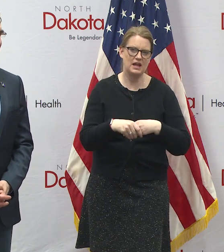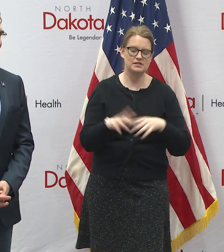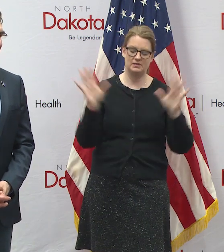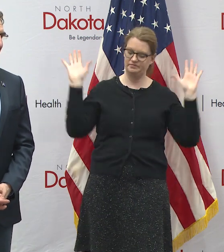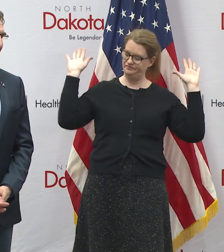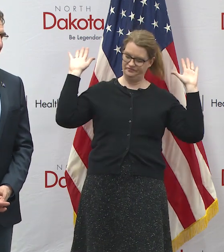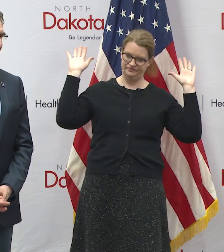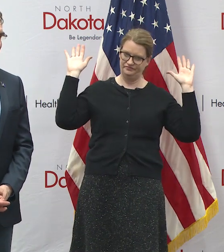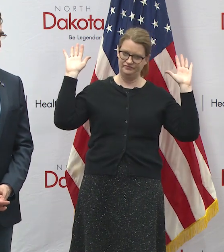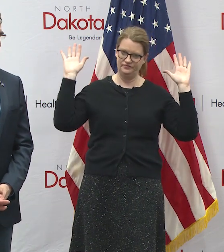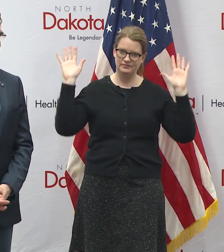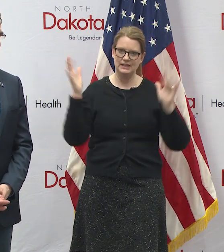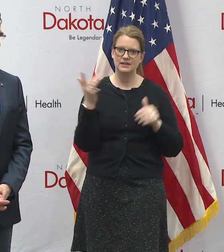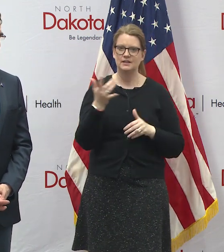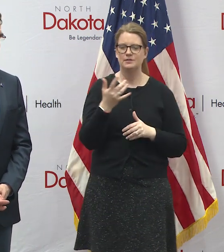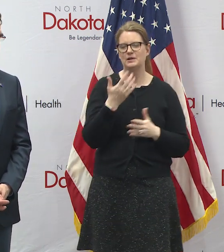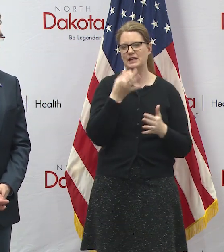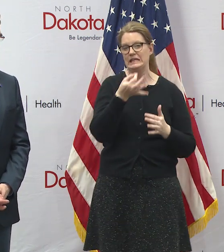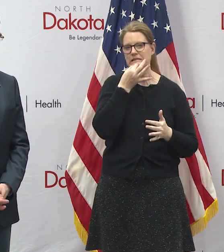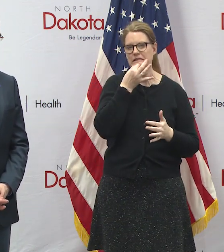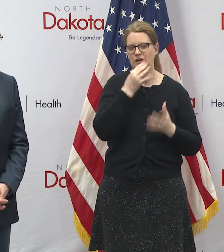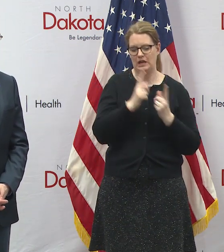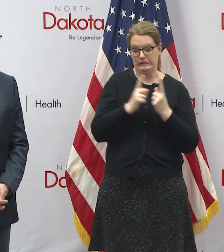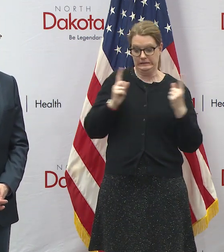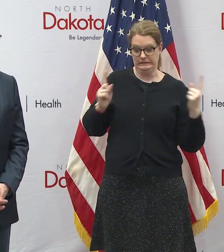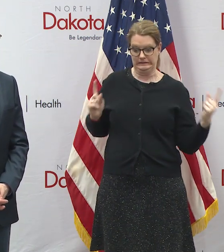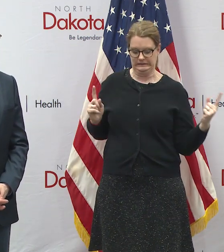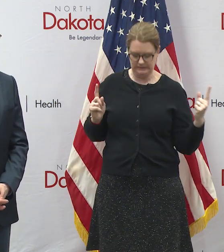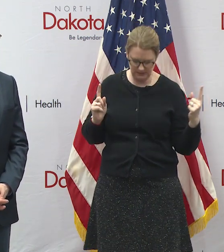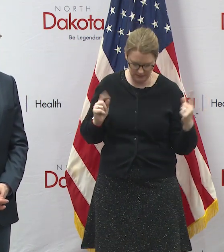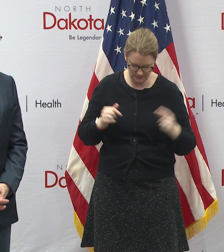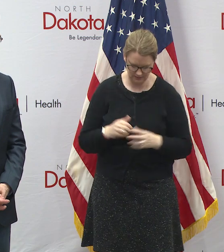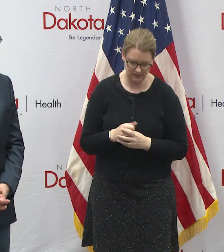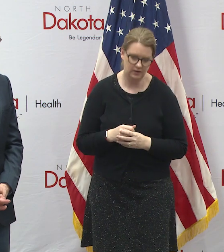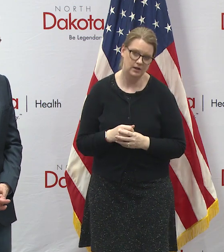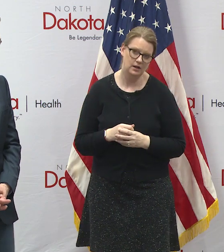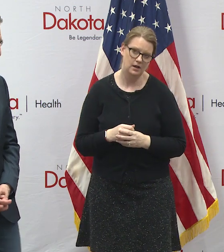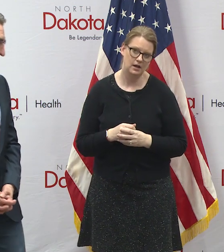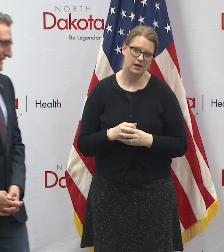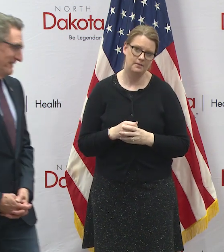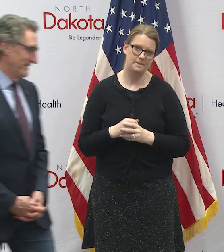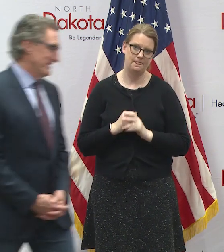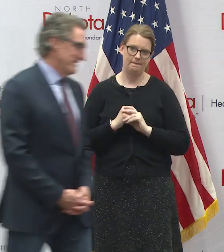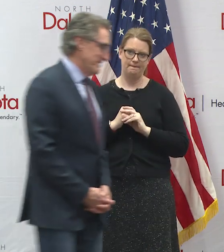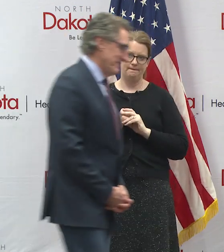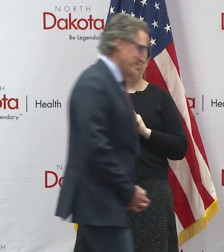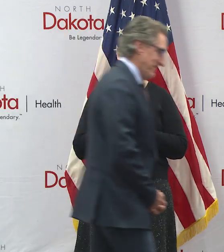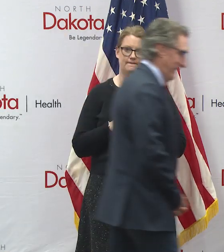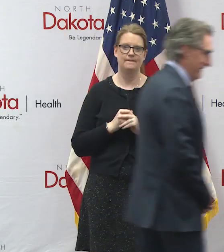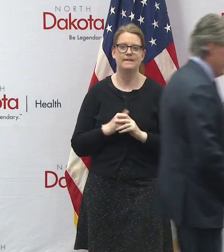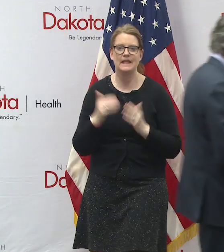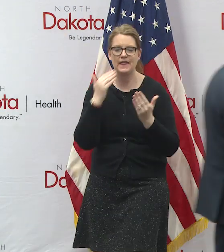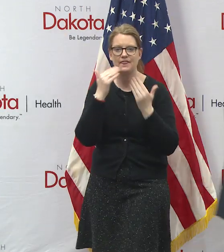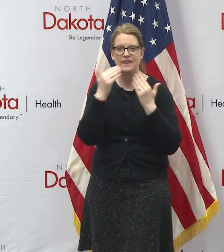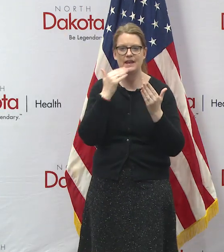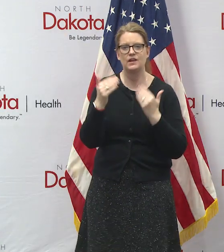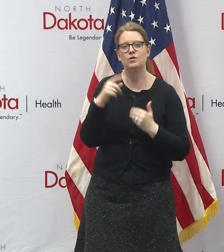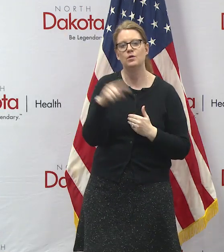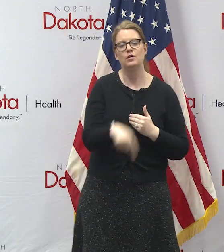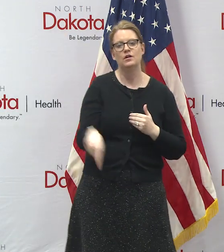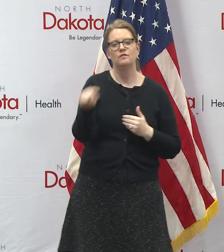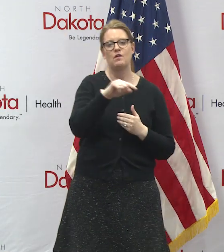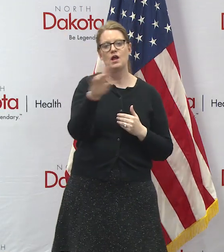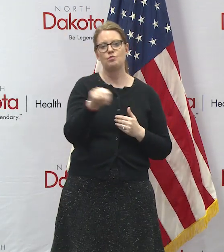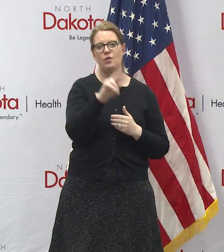today we're getting good at distancing um before i give some remarks i want to thank you governor on behalf of all north